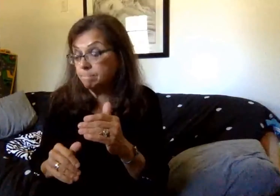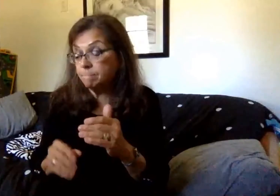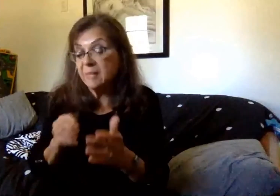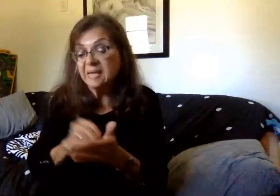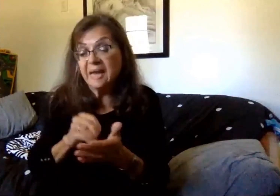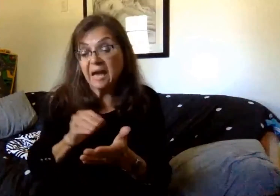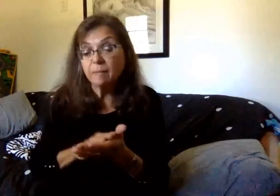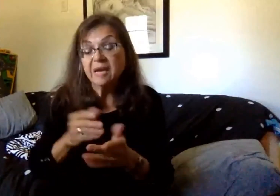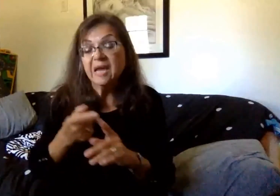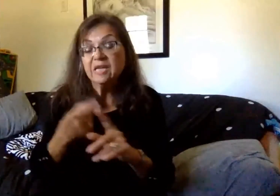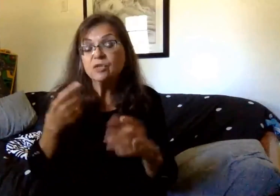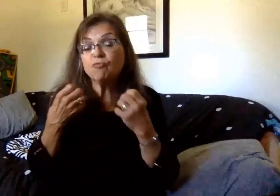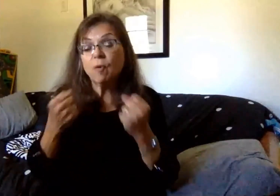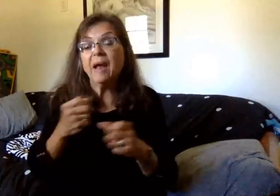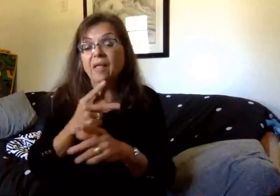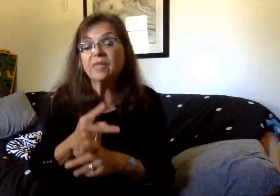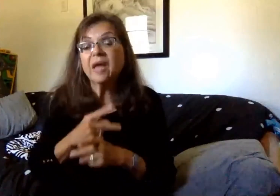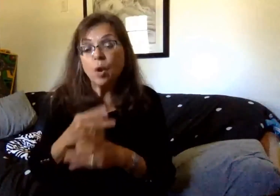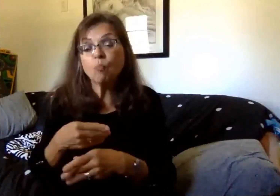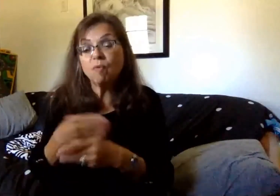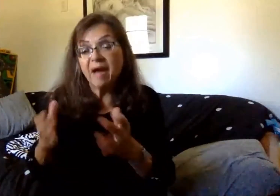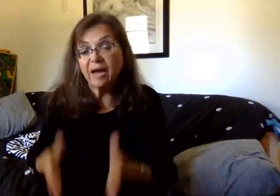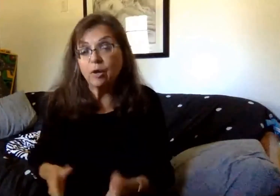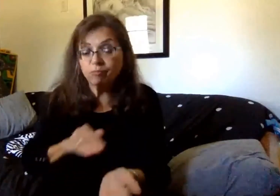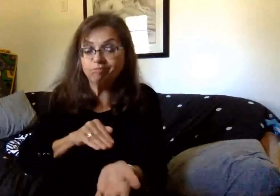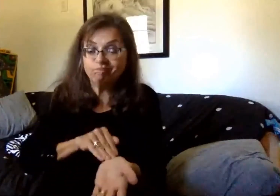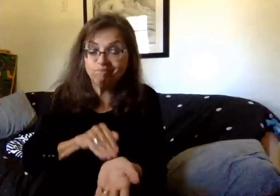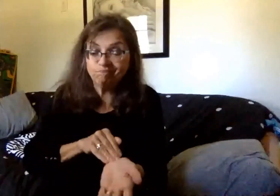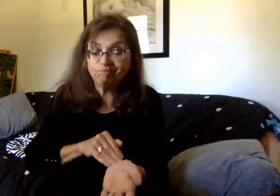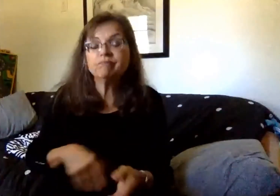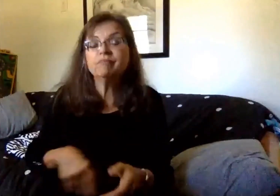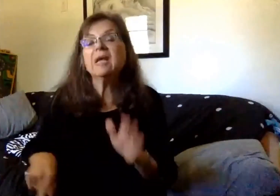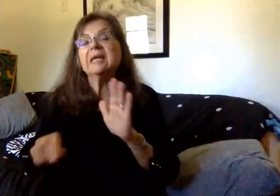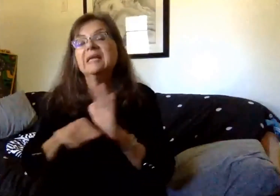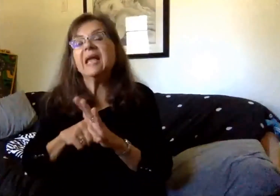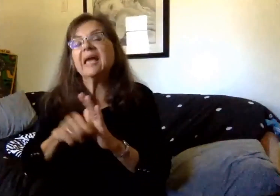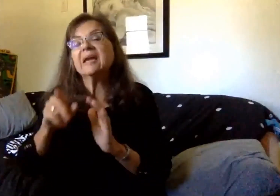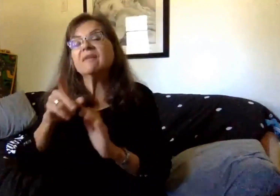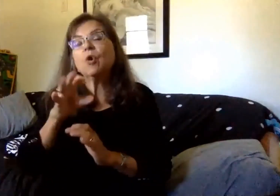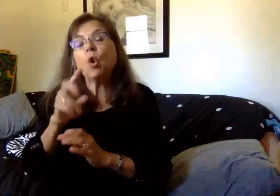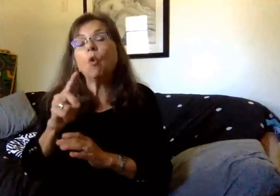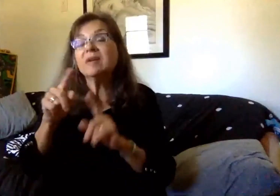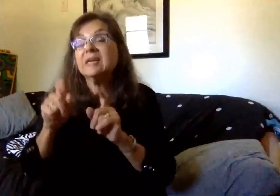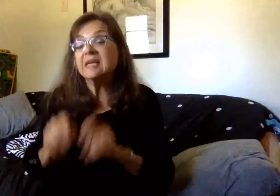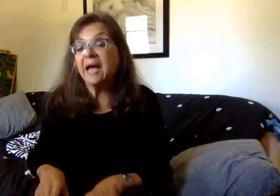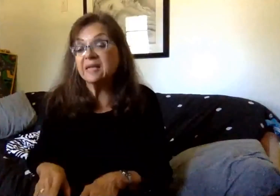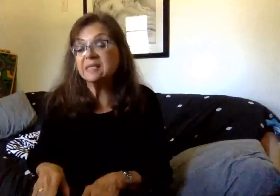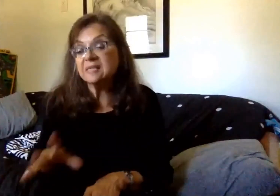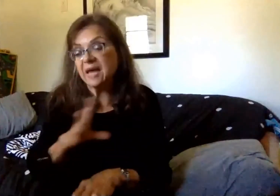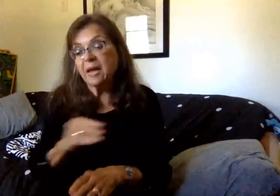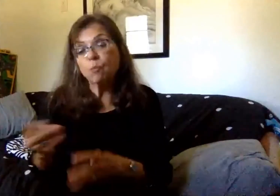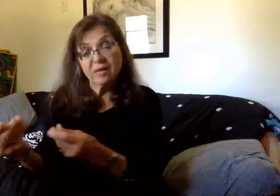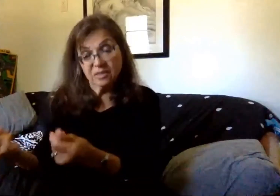from a health care provider, a negative COVID-19 test, and also symptom resolution.